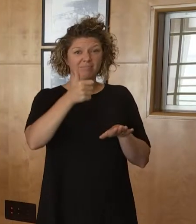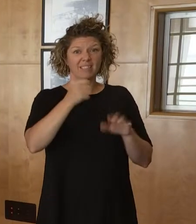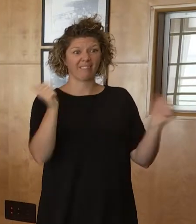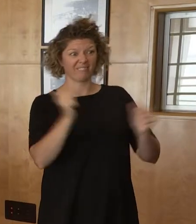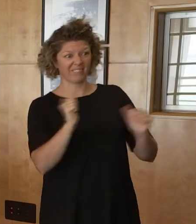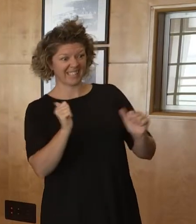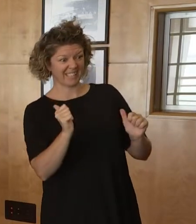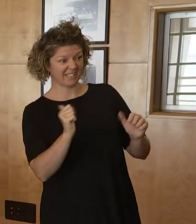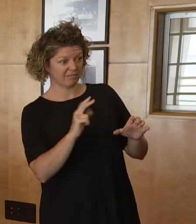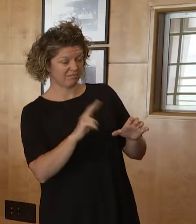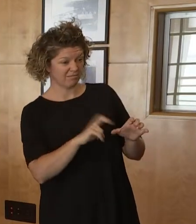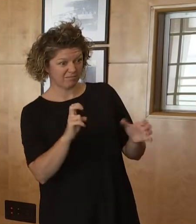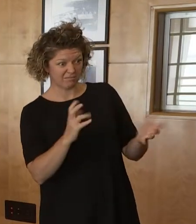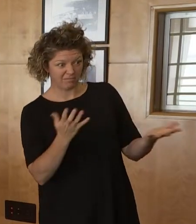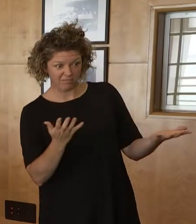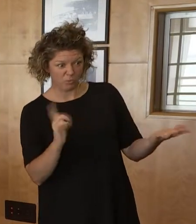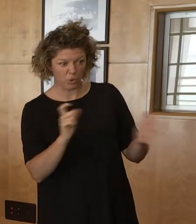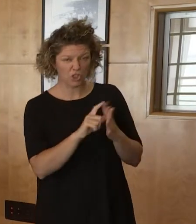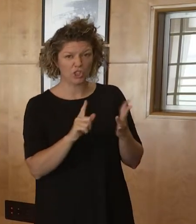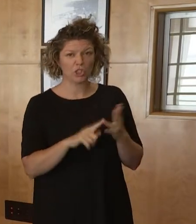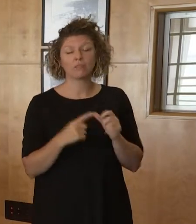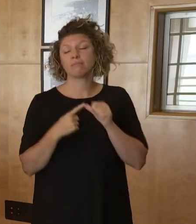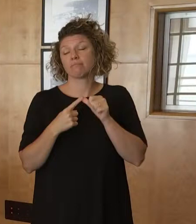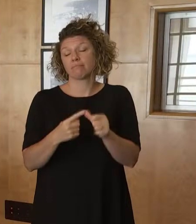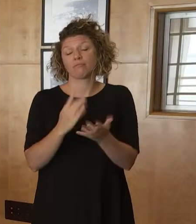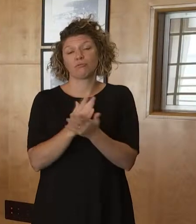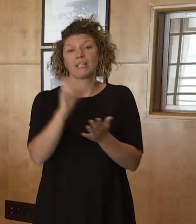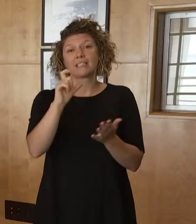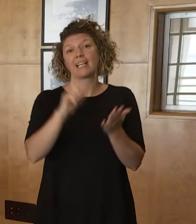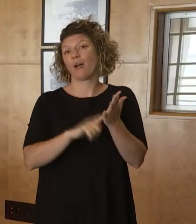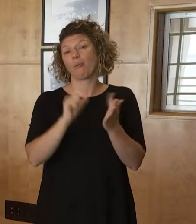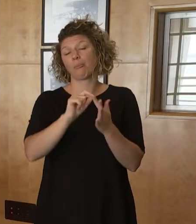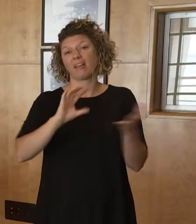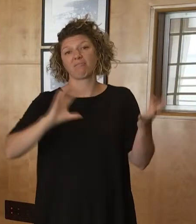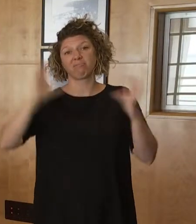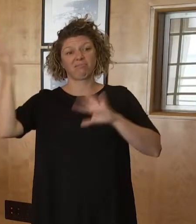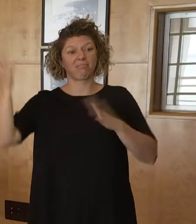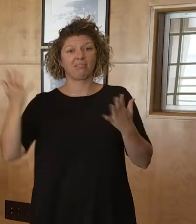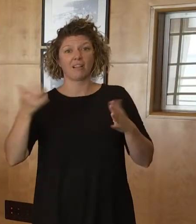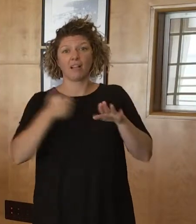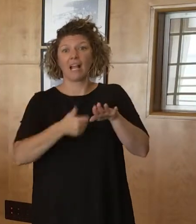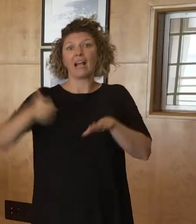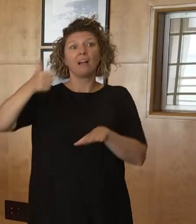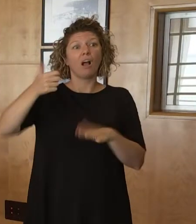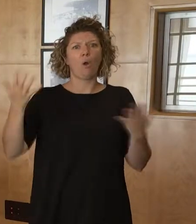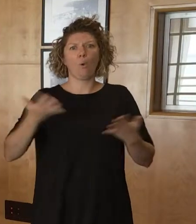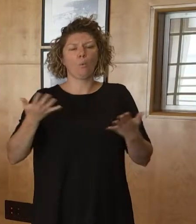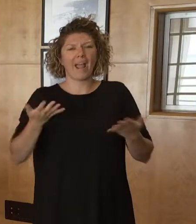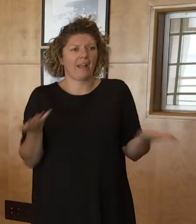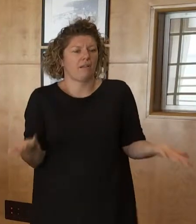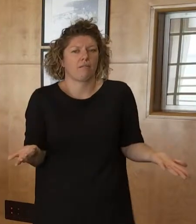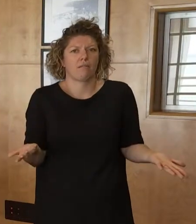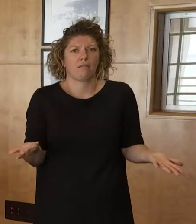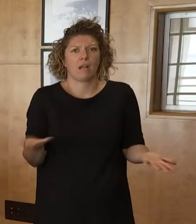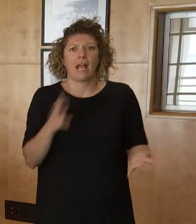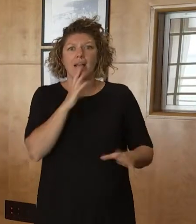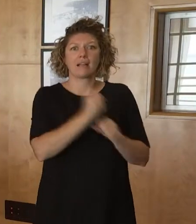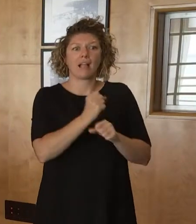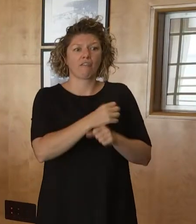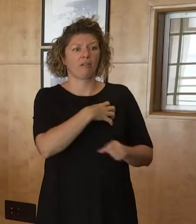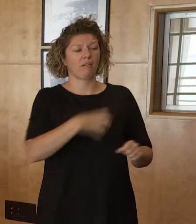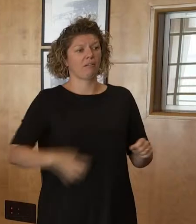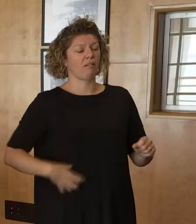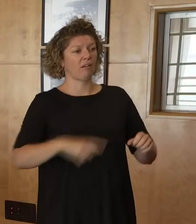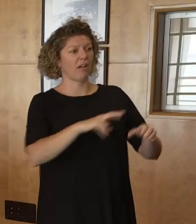It's back to the old days of the chaotic dysfunctional CLP. They're in crisis. Where is their leader, Leah Fanocchiaro? Their senator leaving the